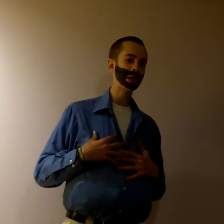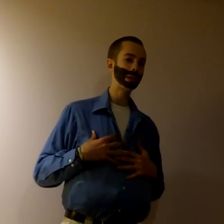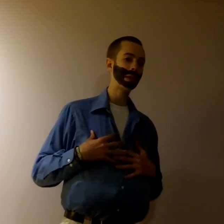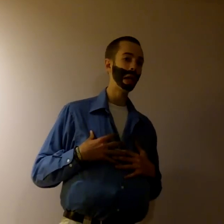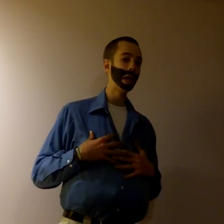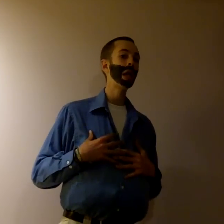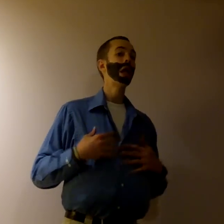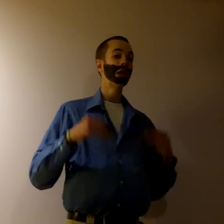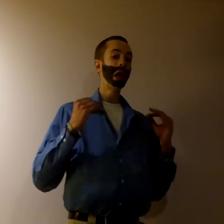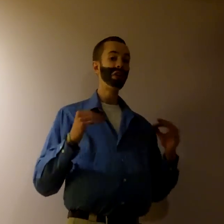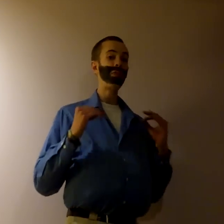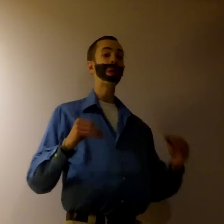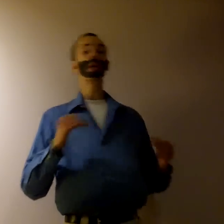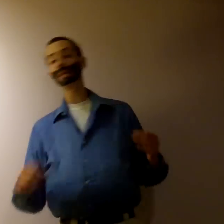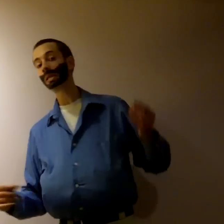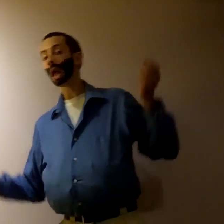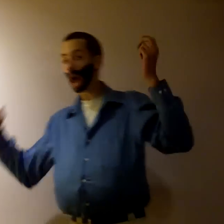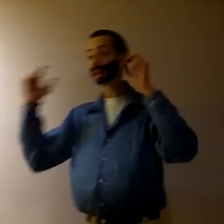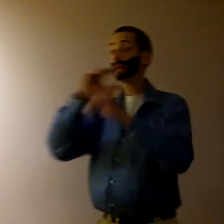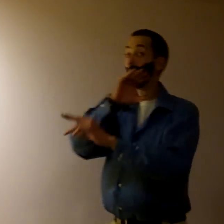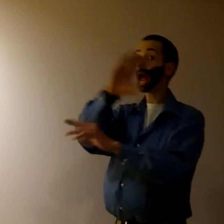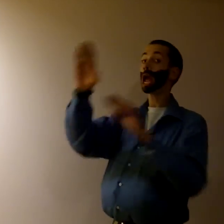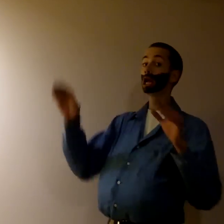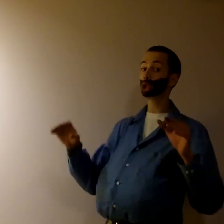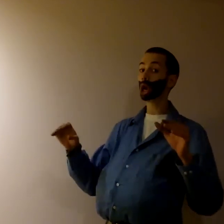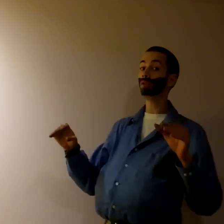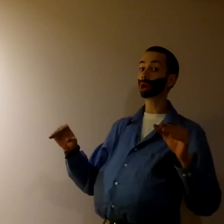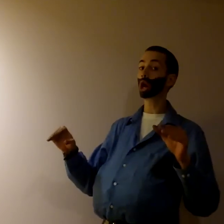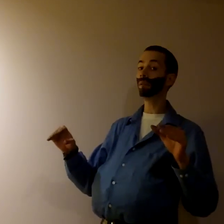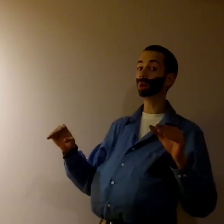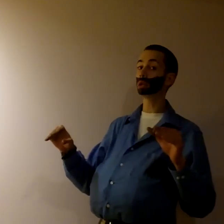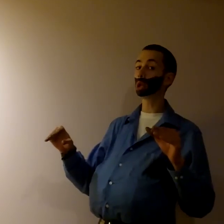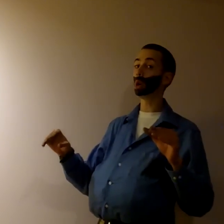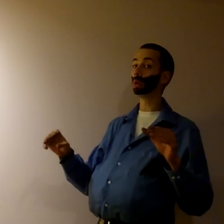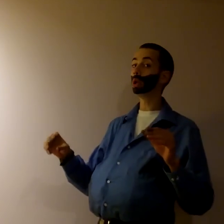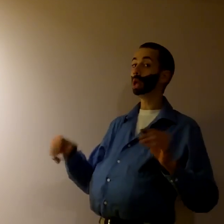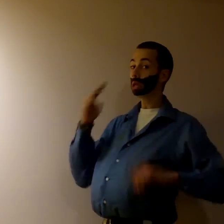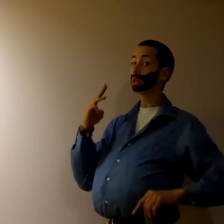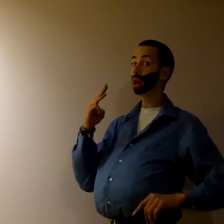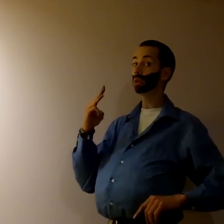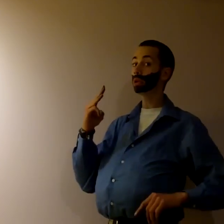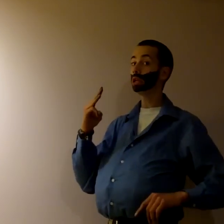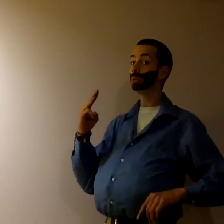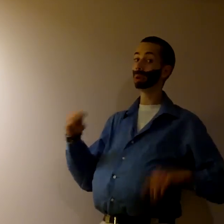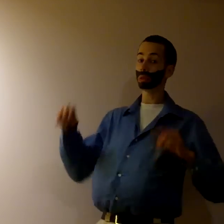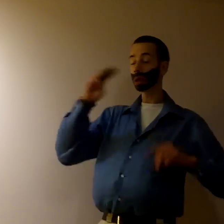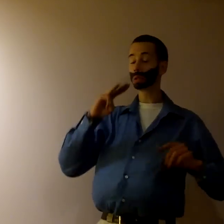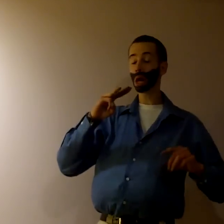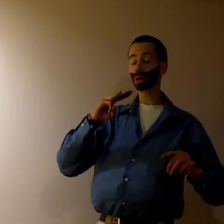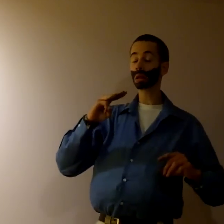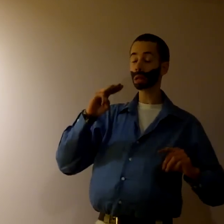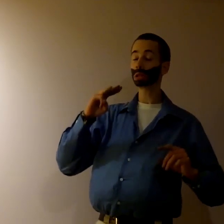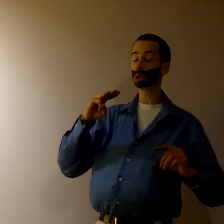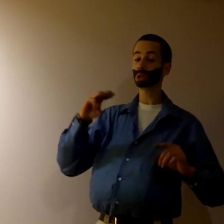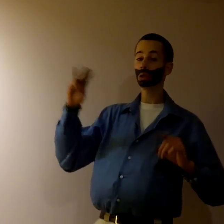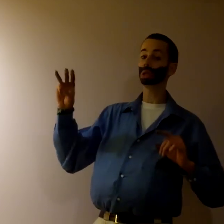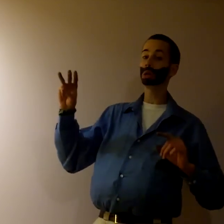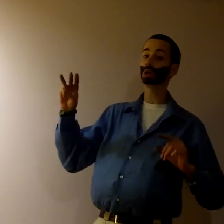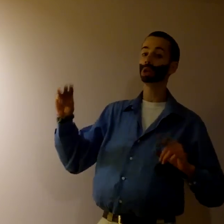likes to say, life begins at the edge of your comfort zone. That's another E, but that's just the secret